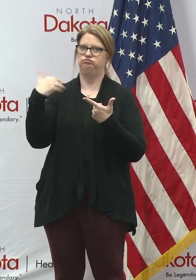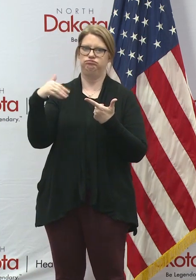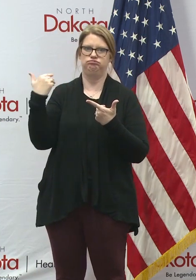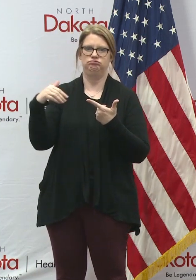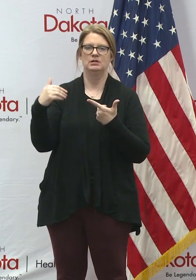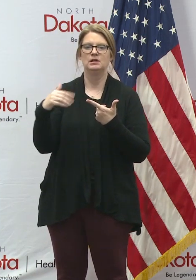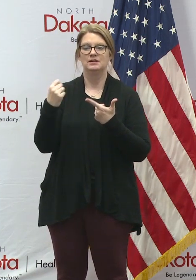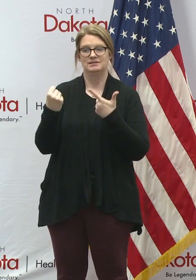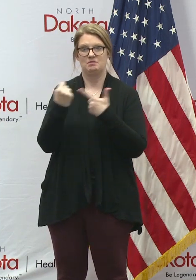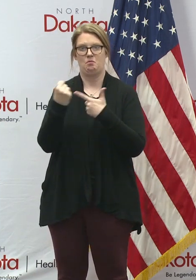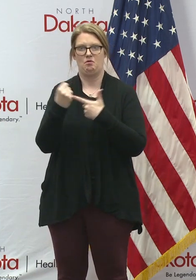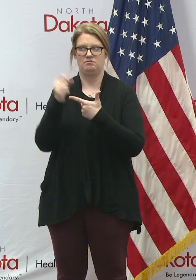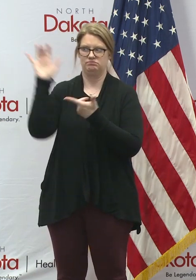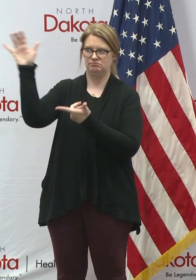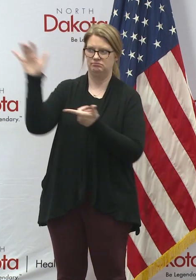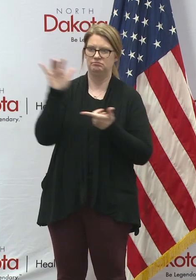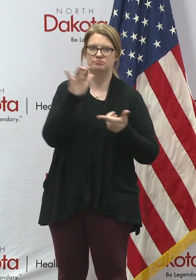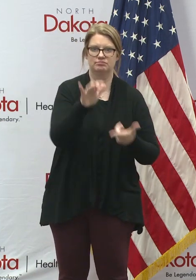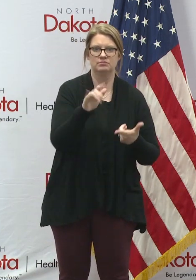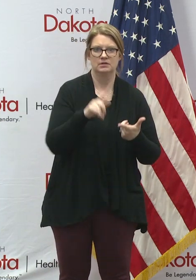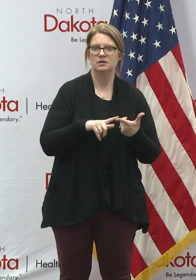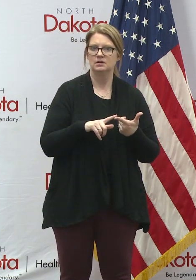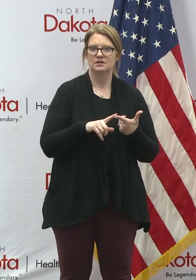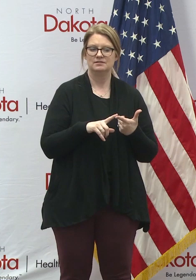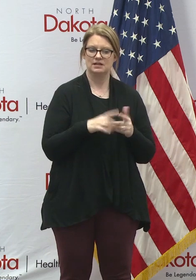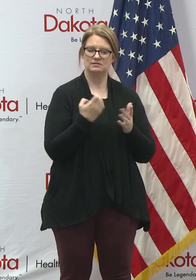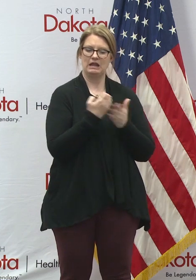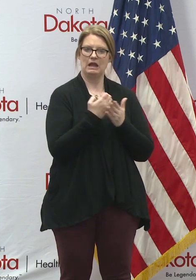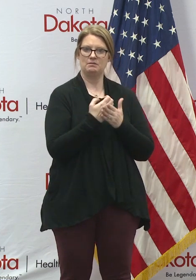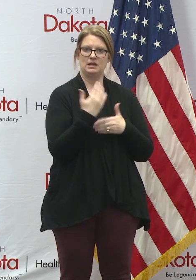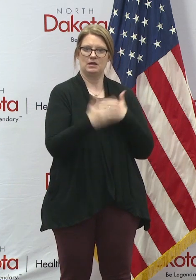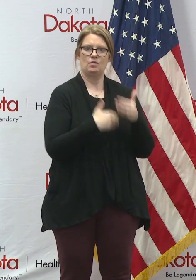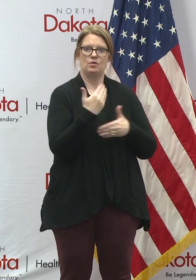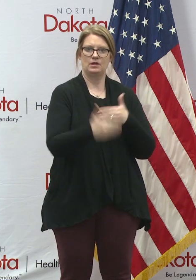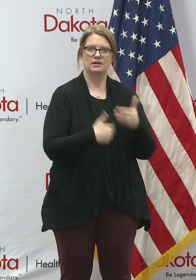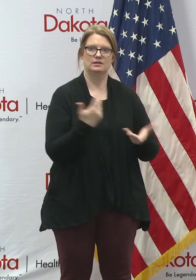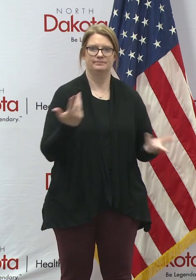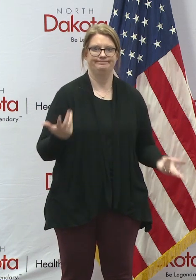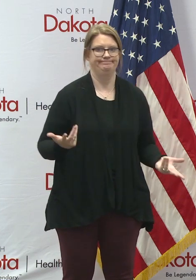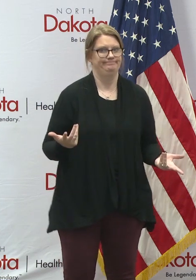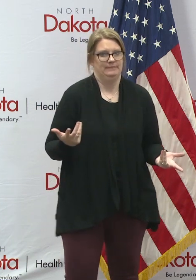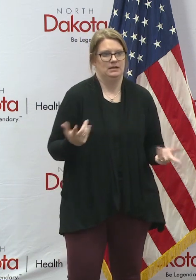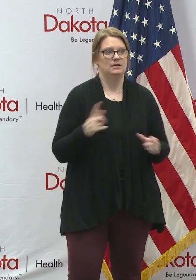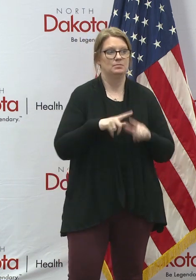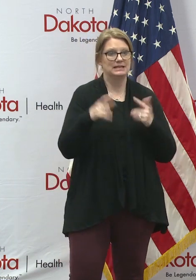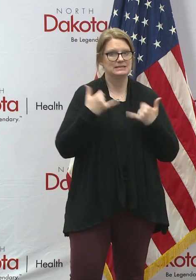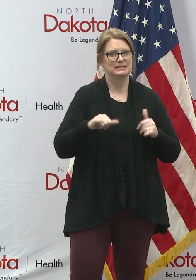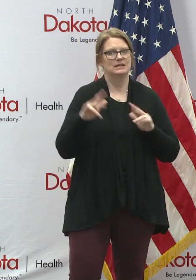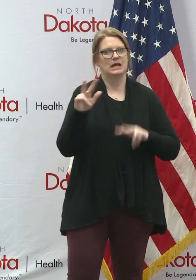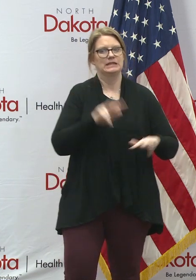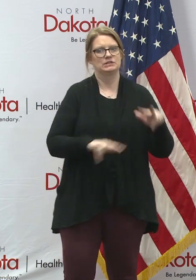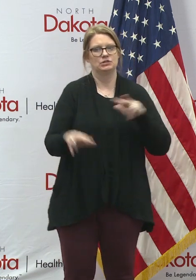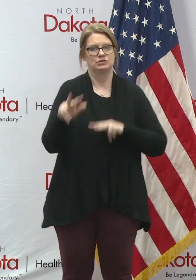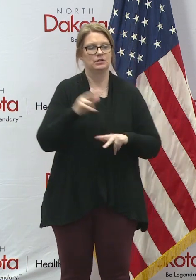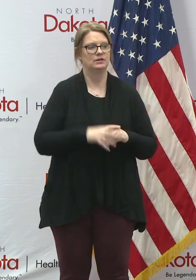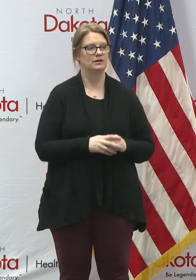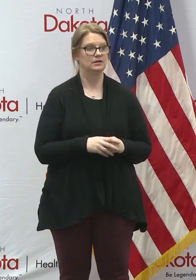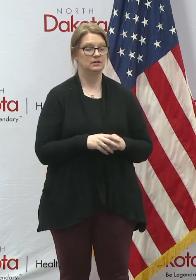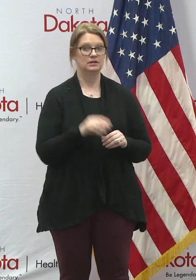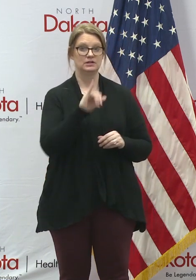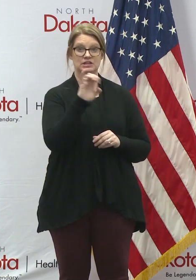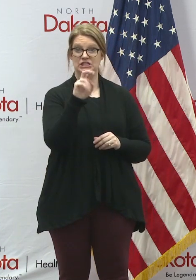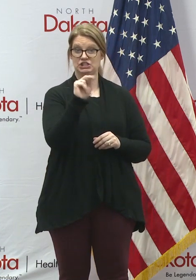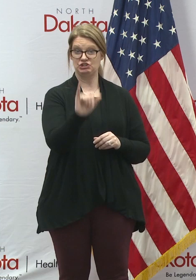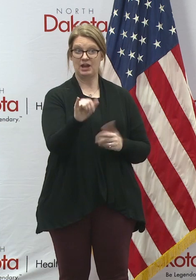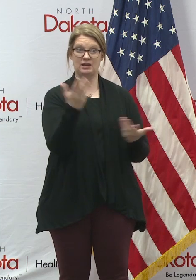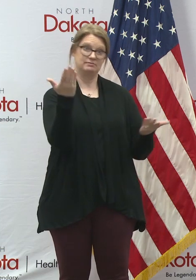support is that the economy can be back going again. But, again, that's all uncertain. But we're for, you know, if Jenny's